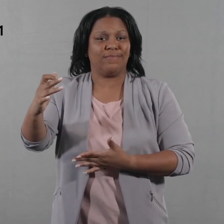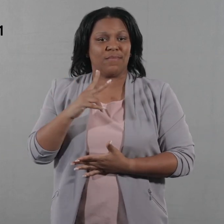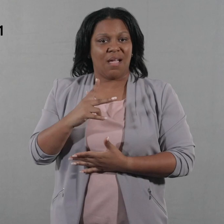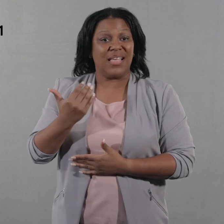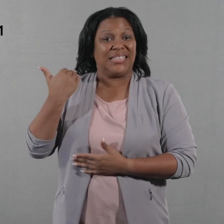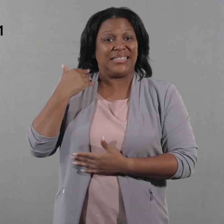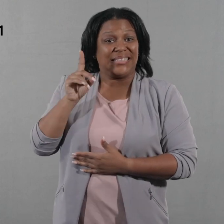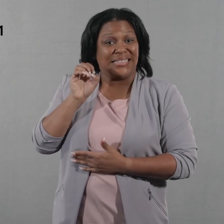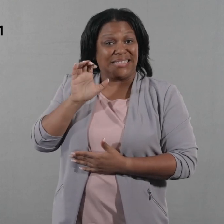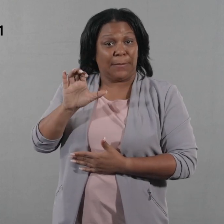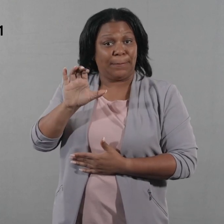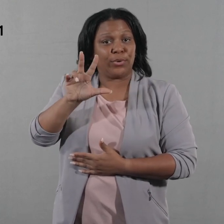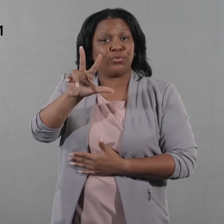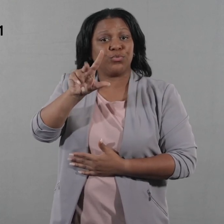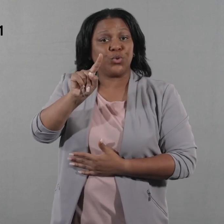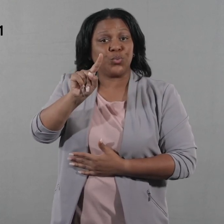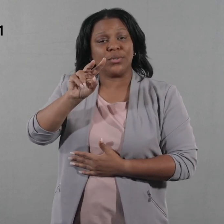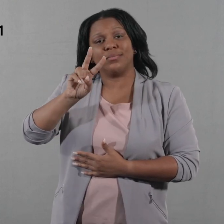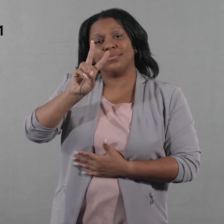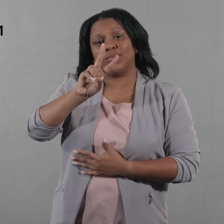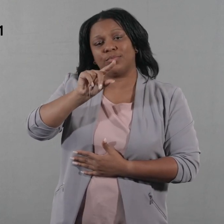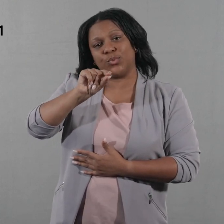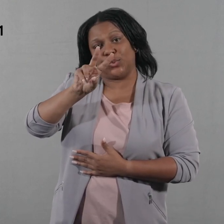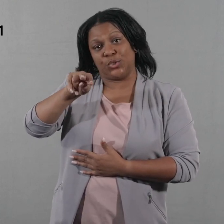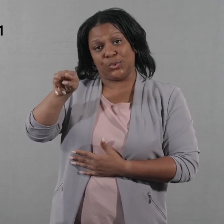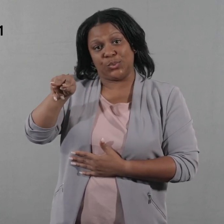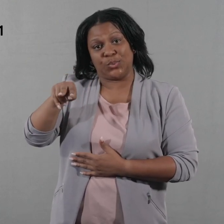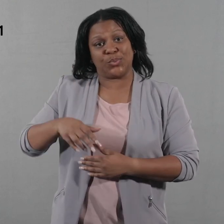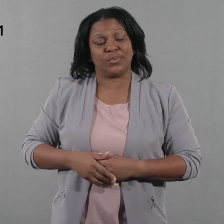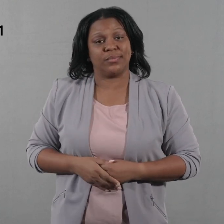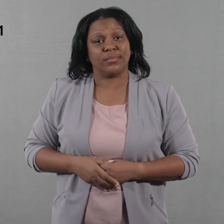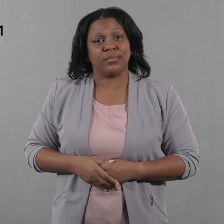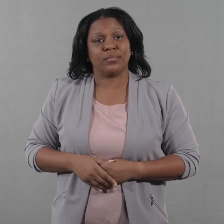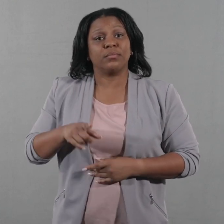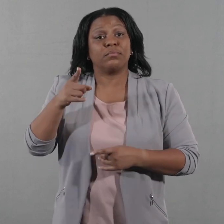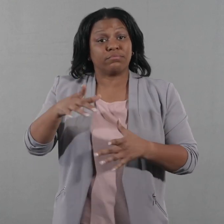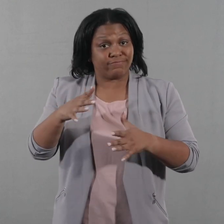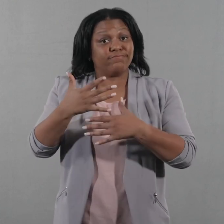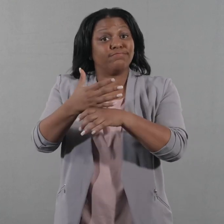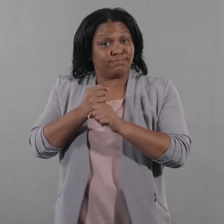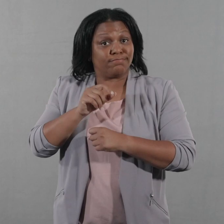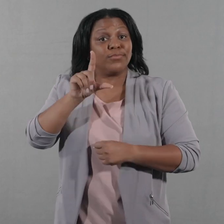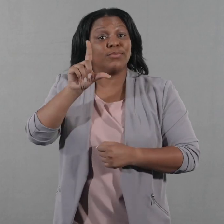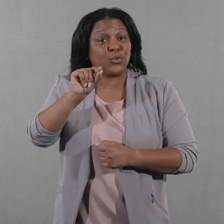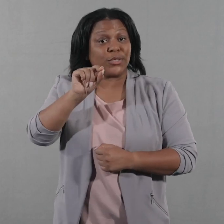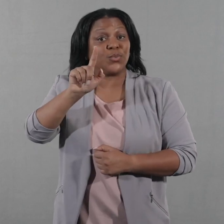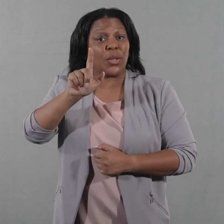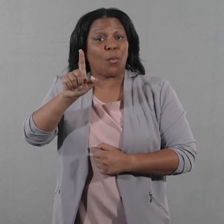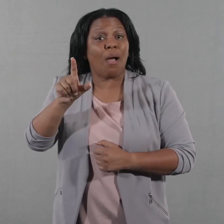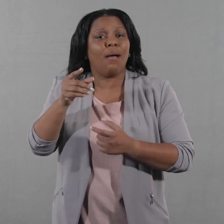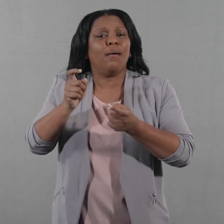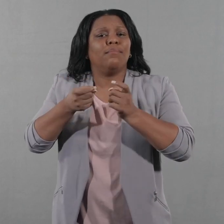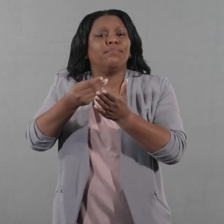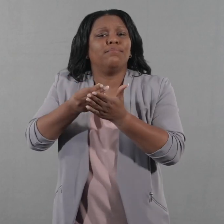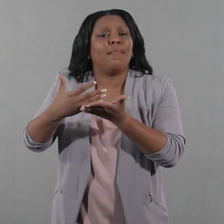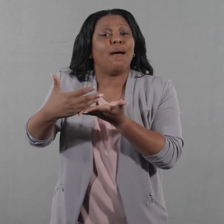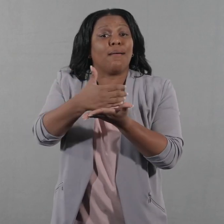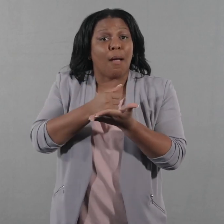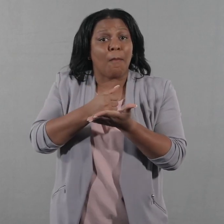by December 31, 2022 You had 2021 Adjusted